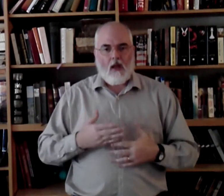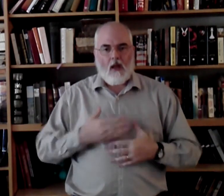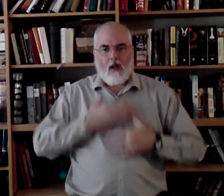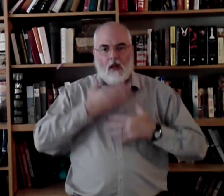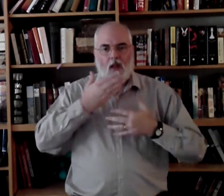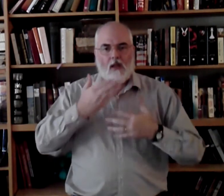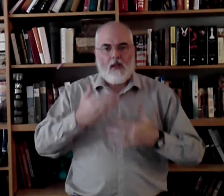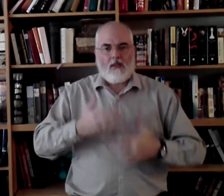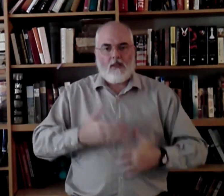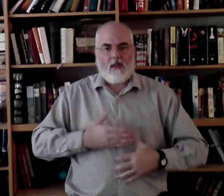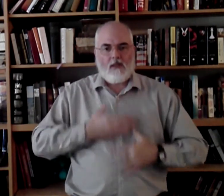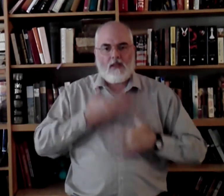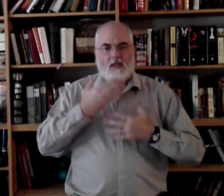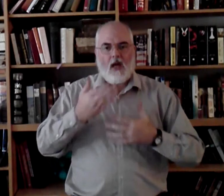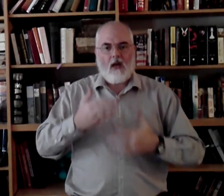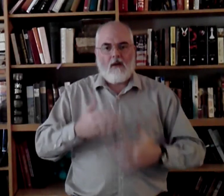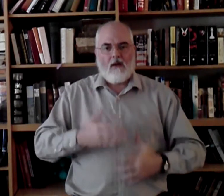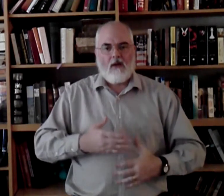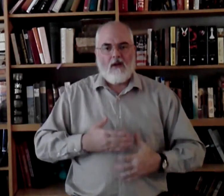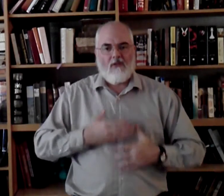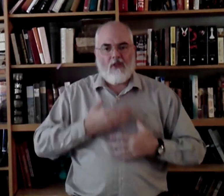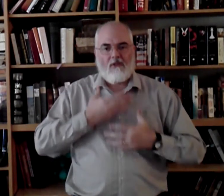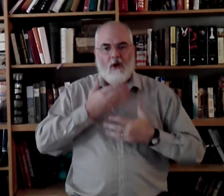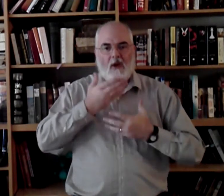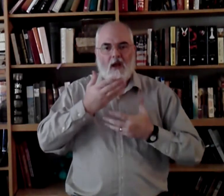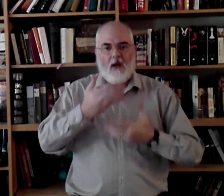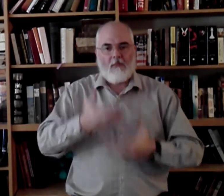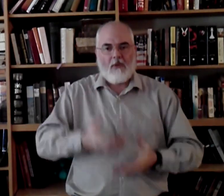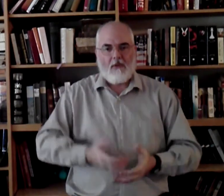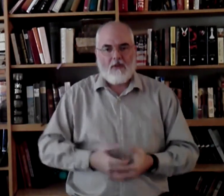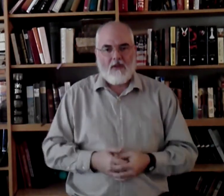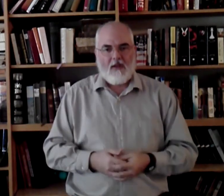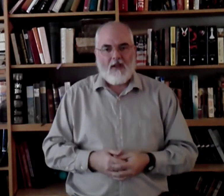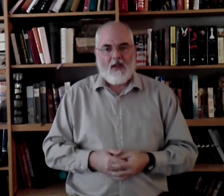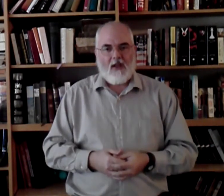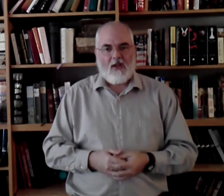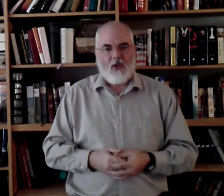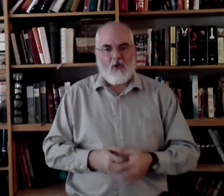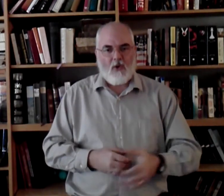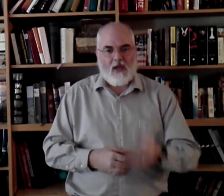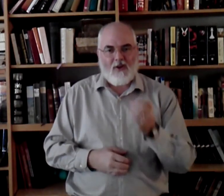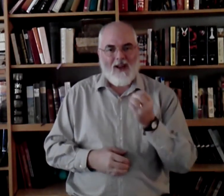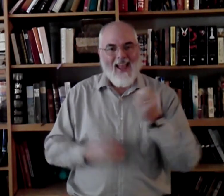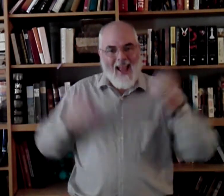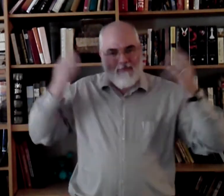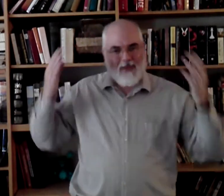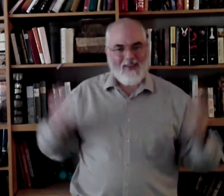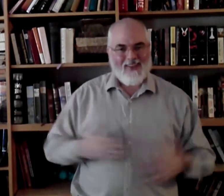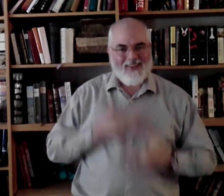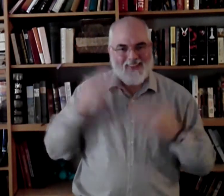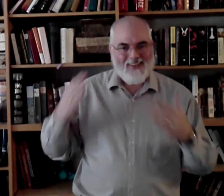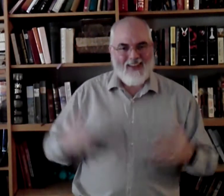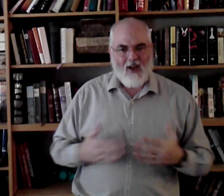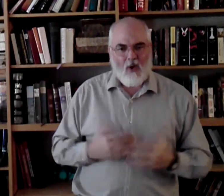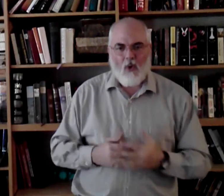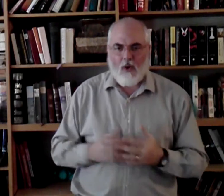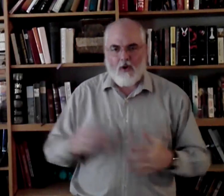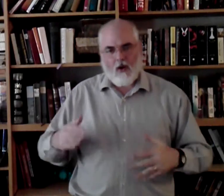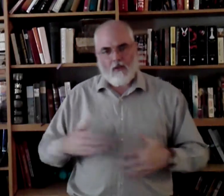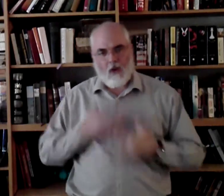happy, this is the sign for throwing up. So you're either happy or you're throwing